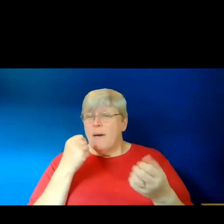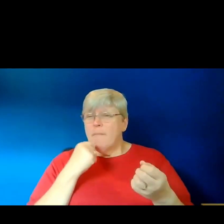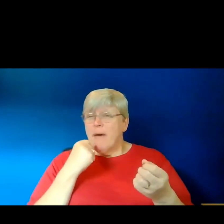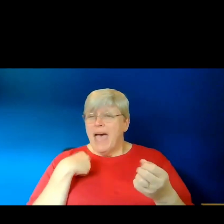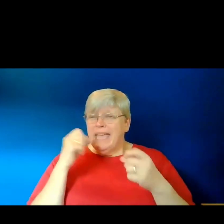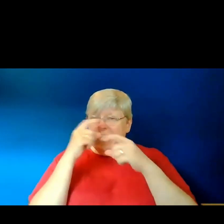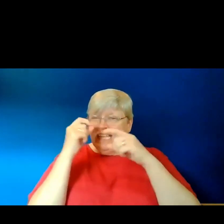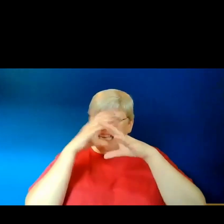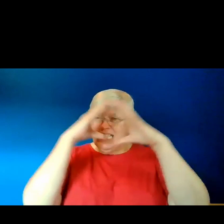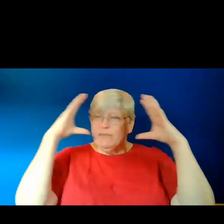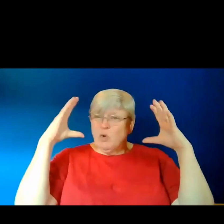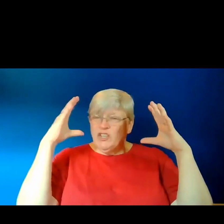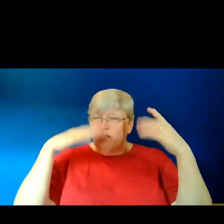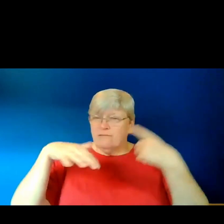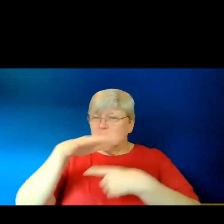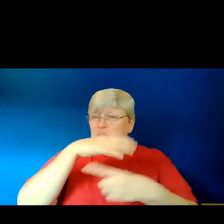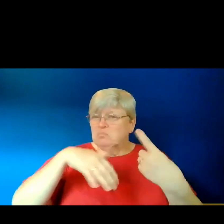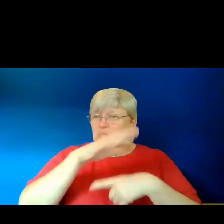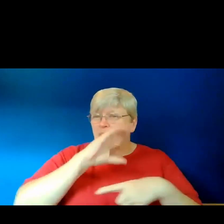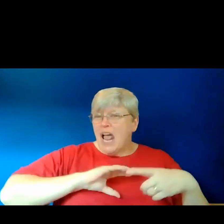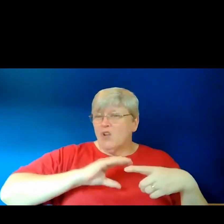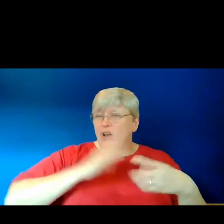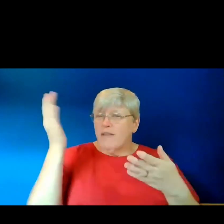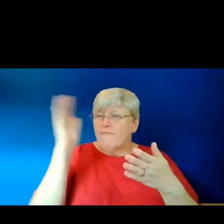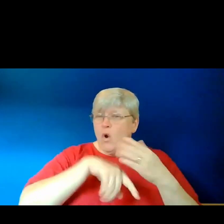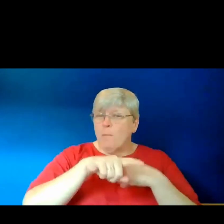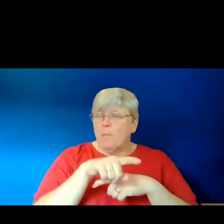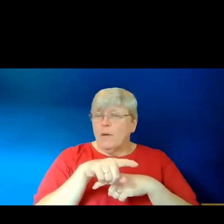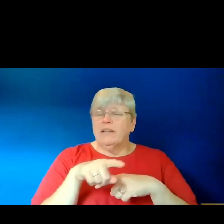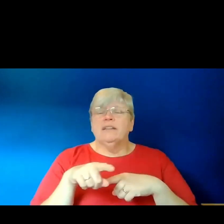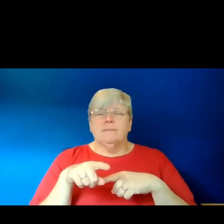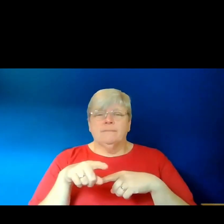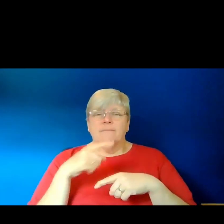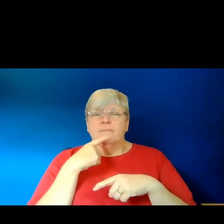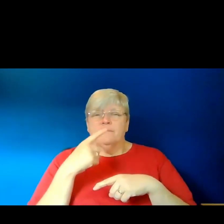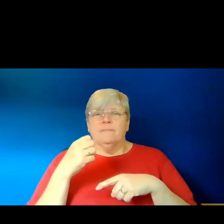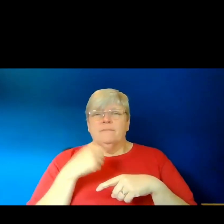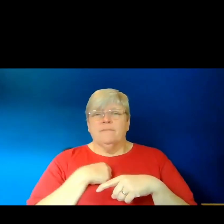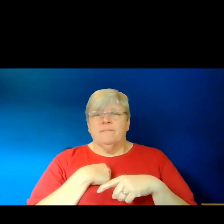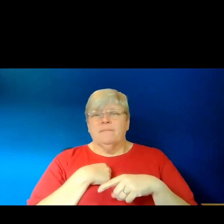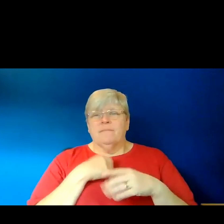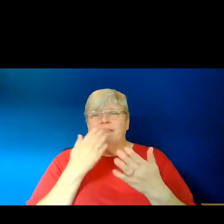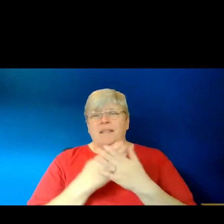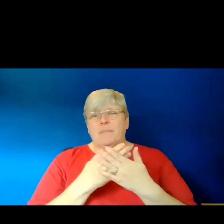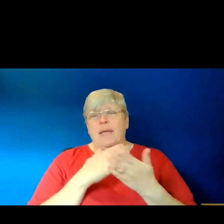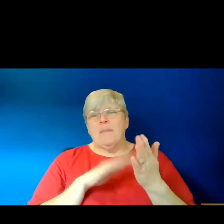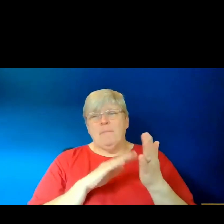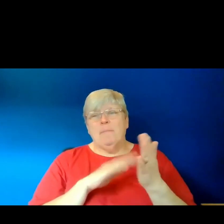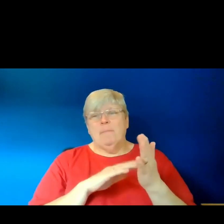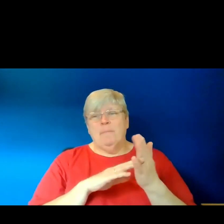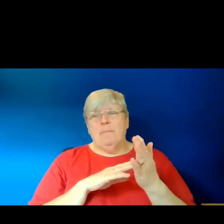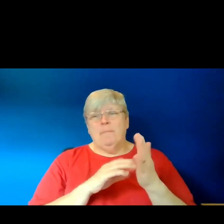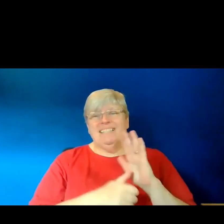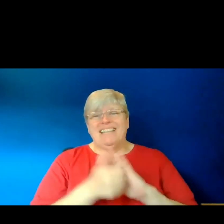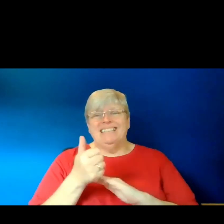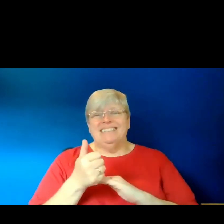for her surroundings and character came from. And just to say, my very, very talented mom provided